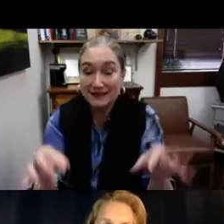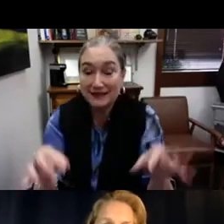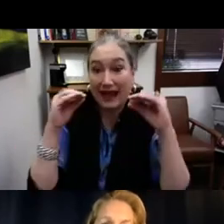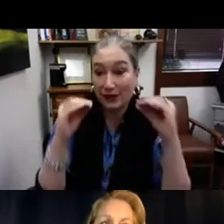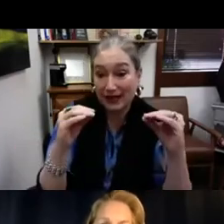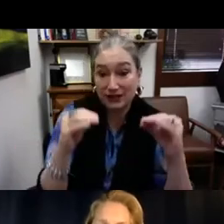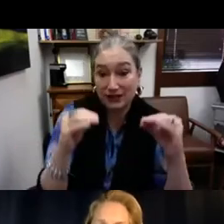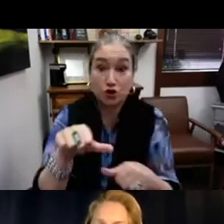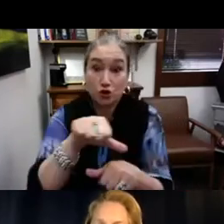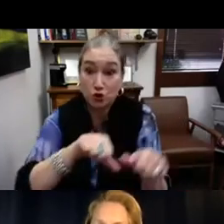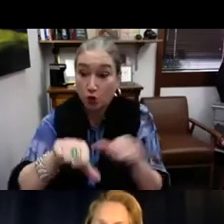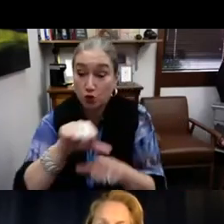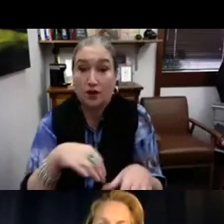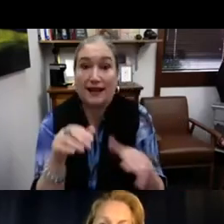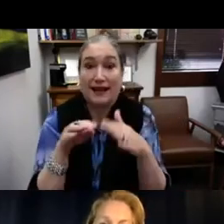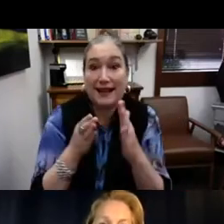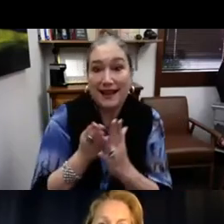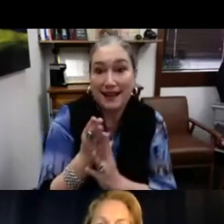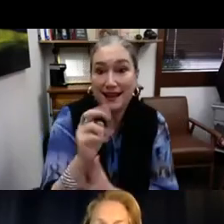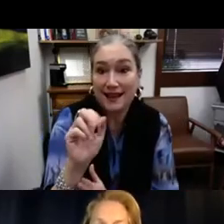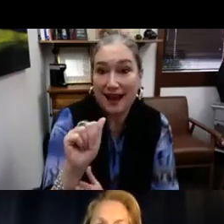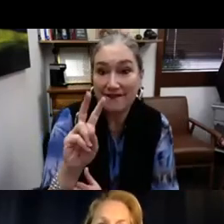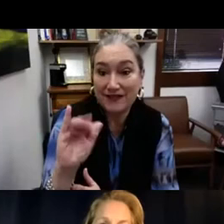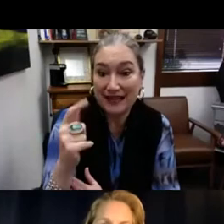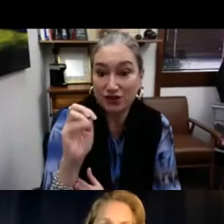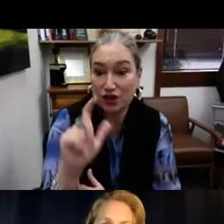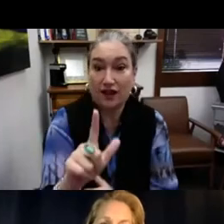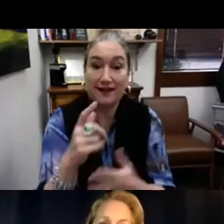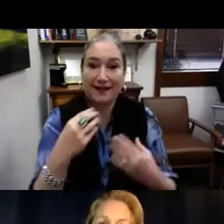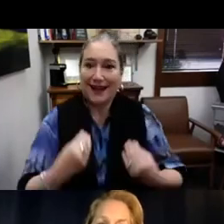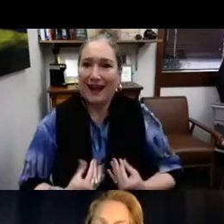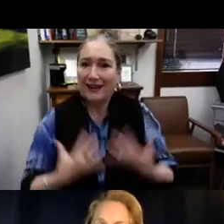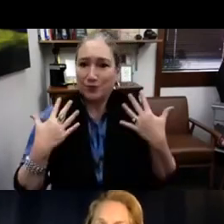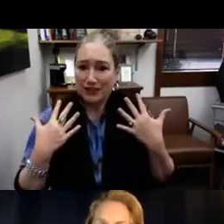areas that are mentioned here. You have social, educational,